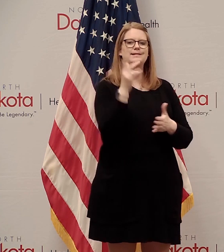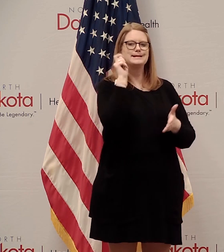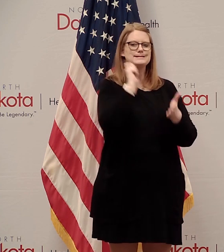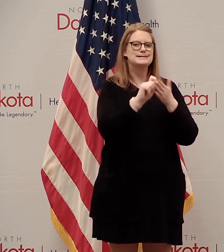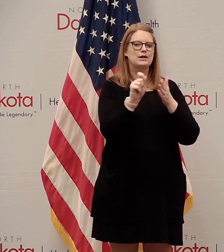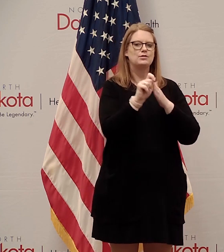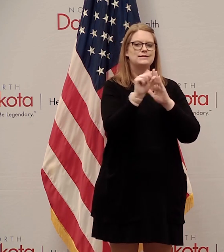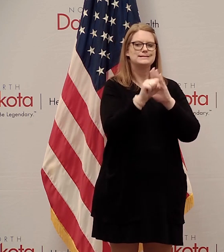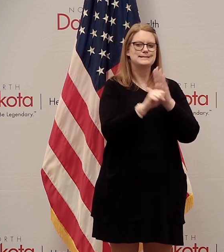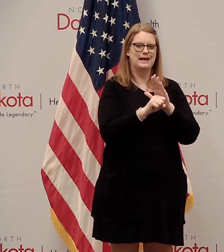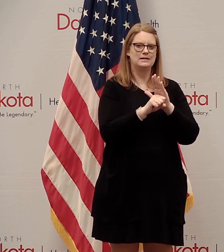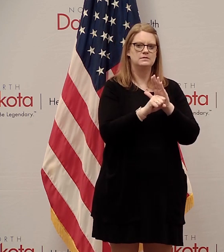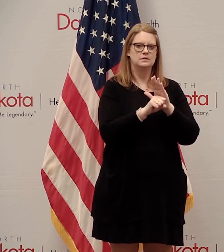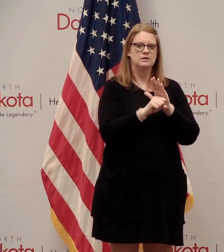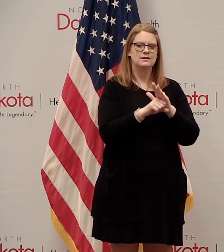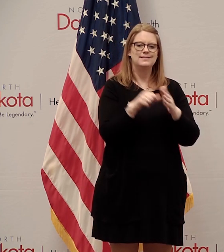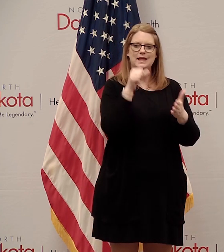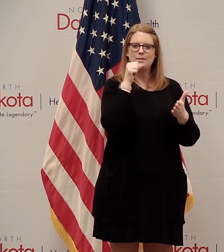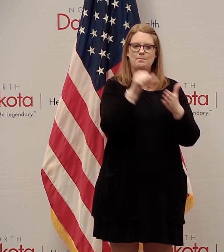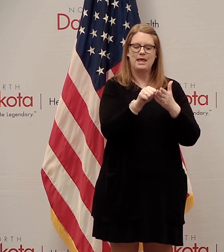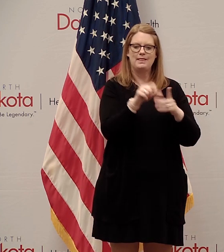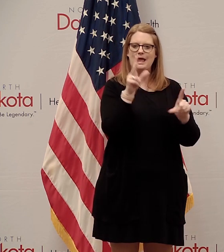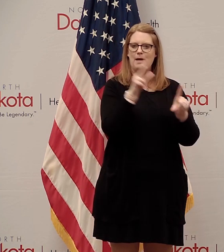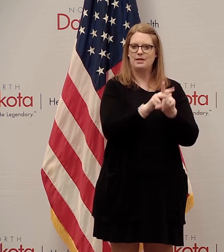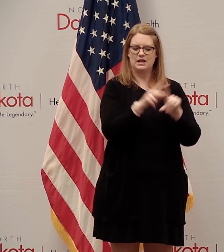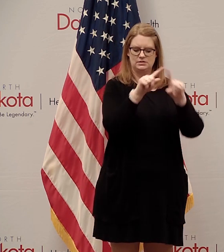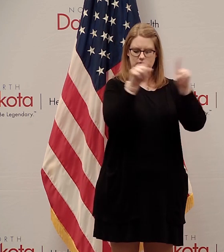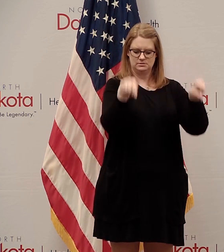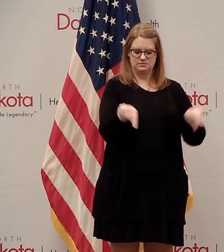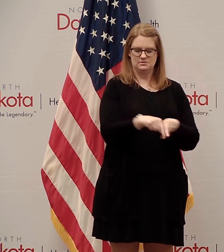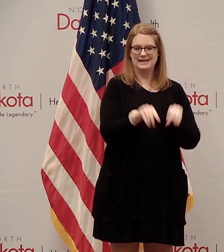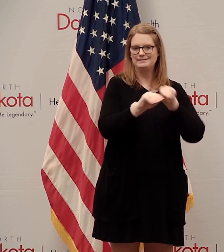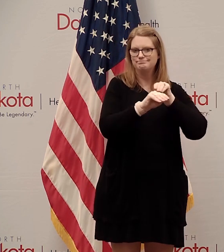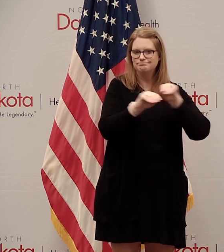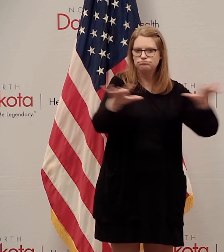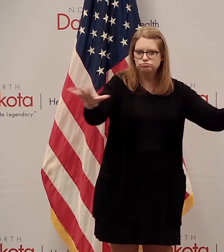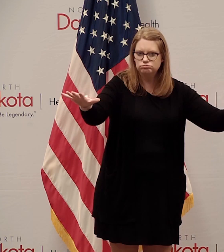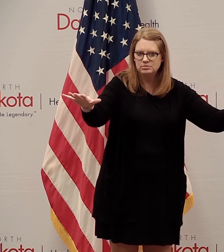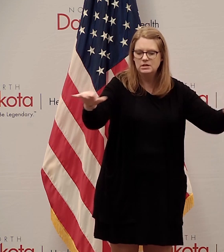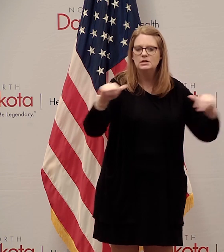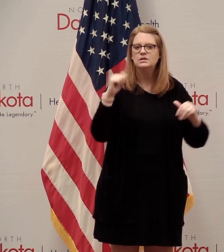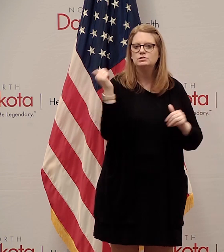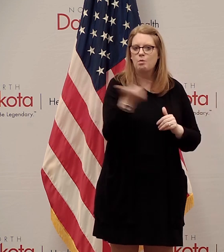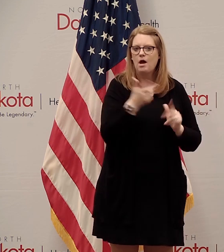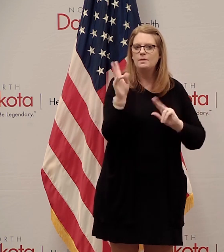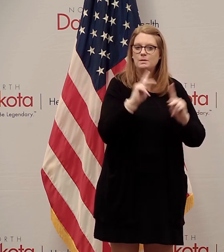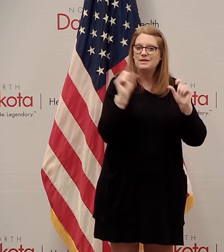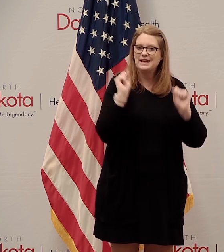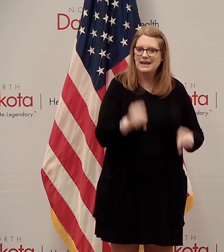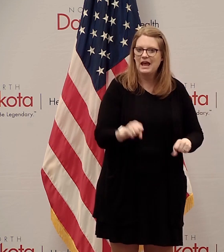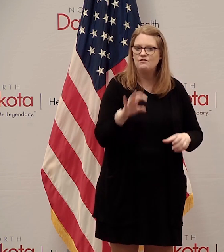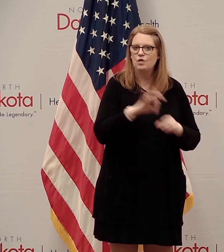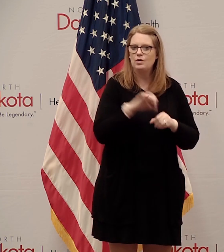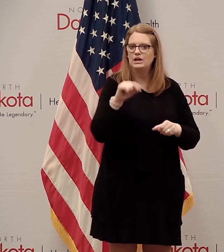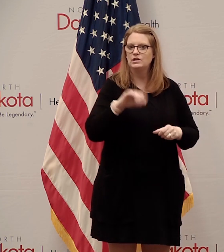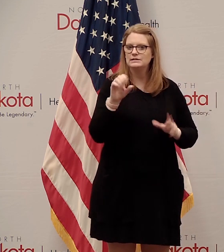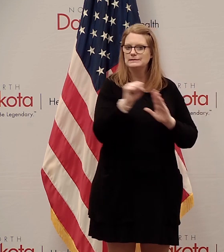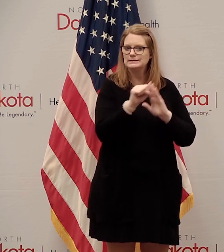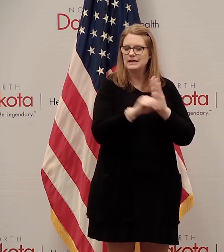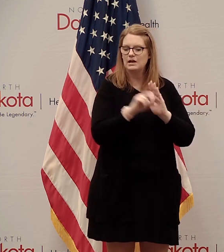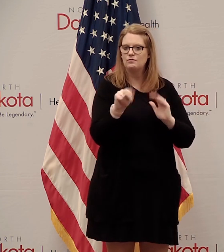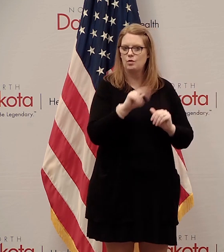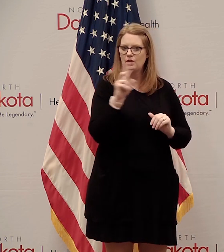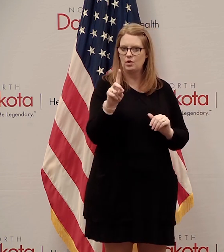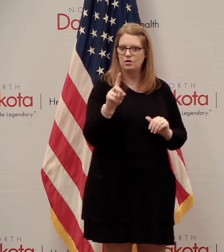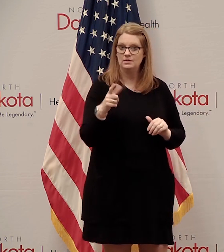office began mailing applications for vote by mail ballots to every eligible voter in North Dakota. I know that I received my